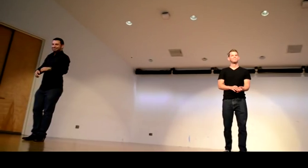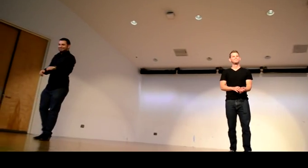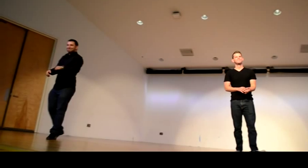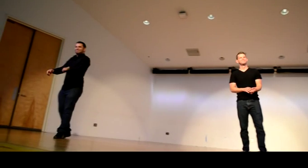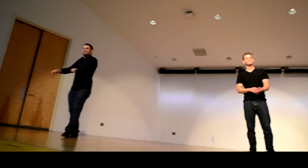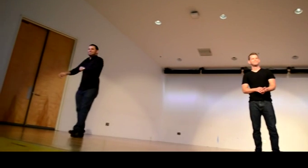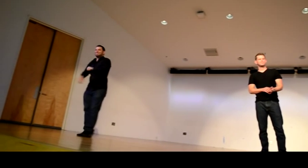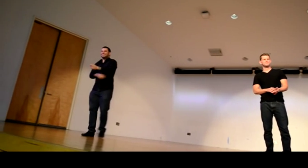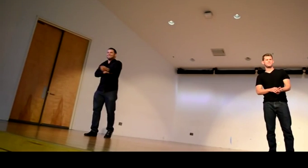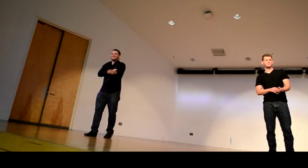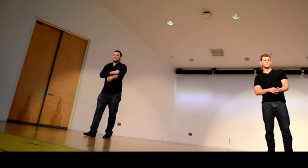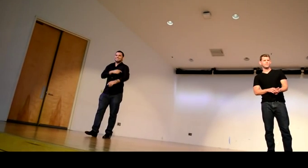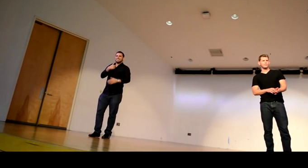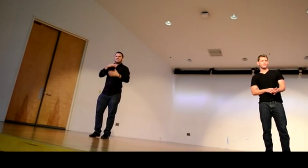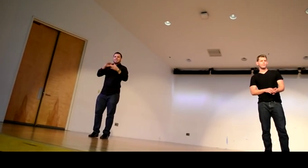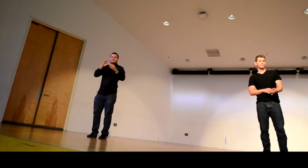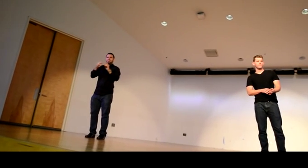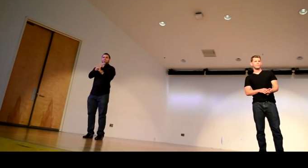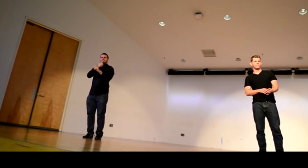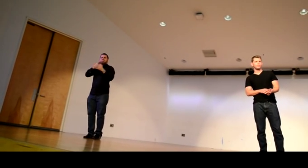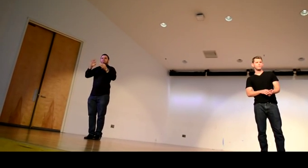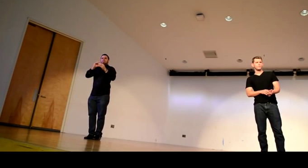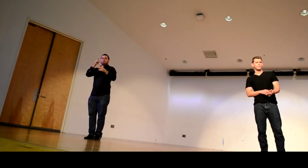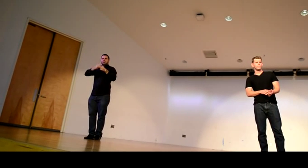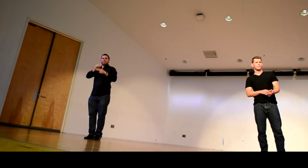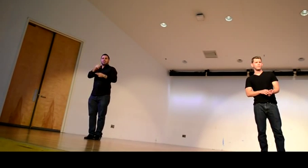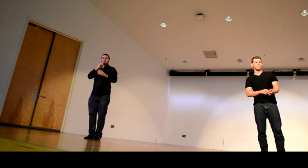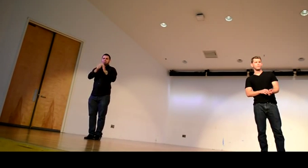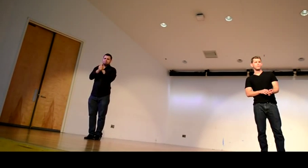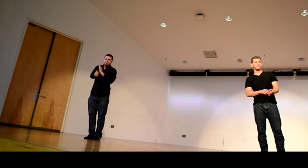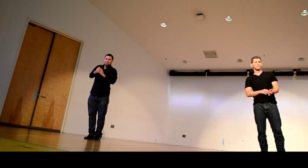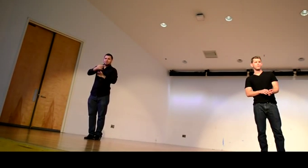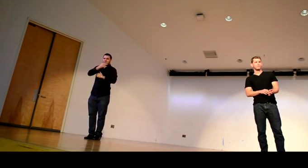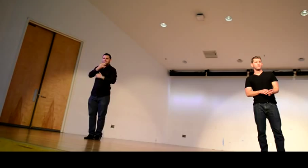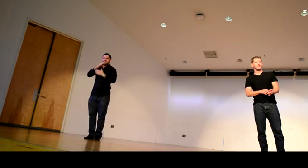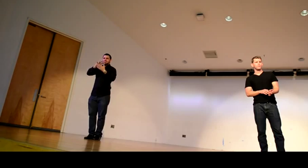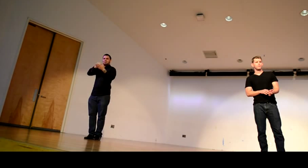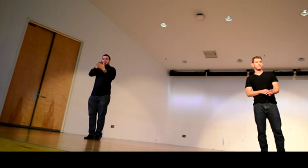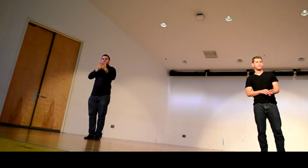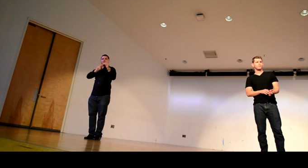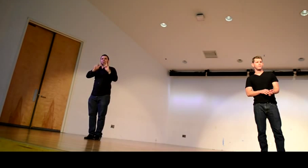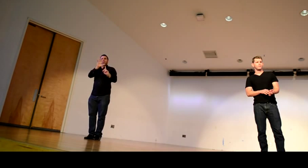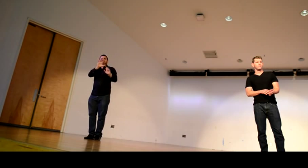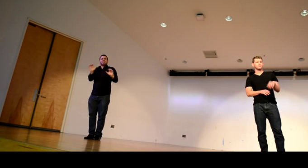Adam you know I have a comment before you said something um that you were skilled and and act with it you